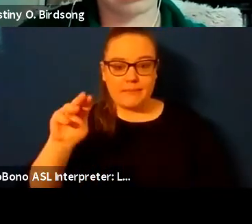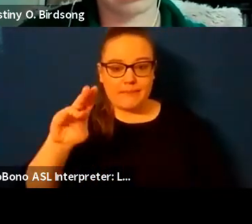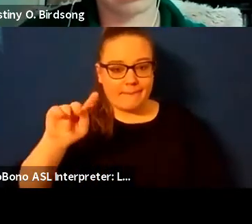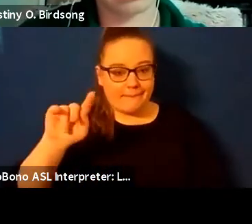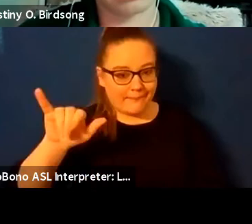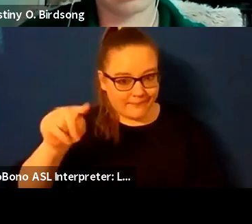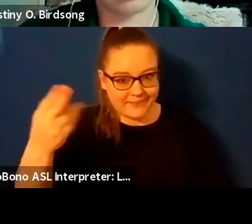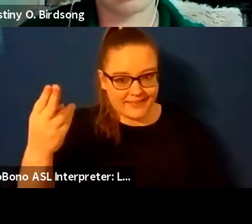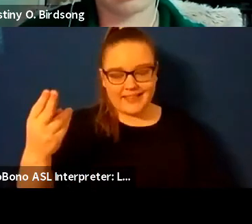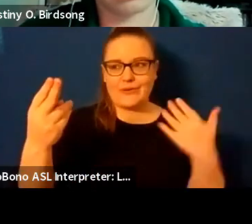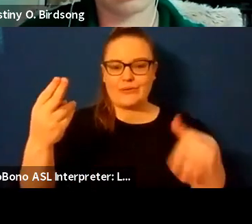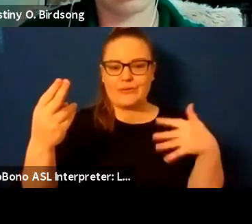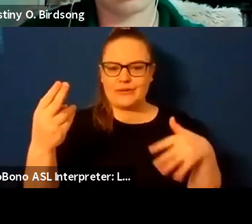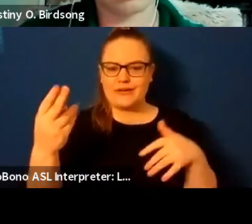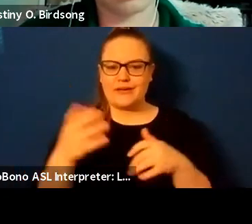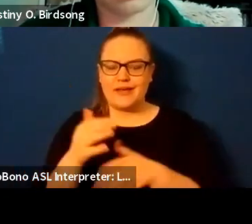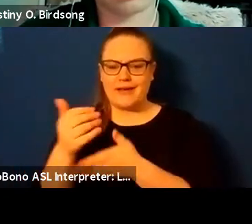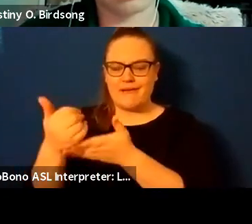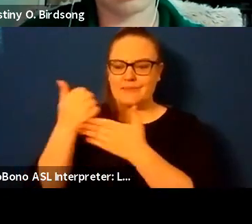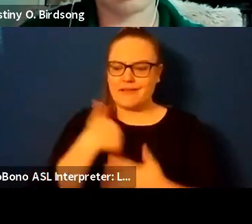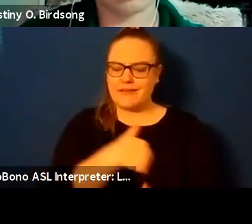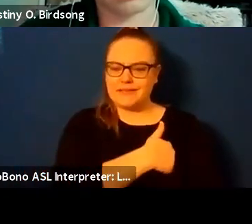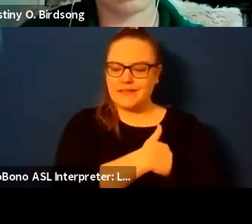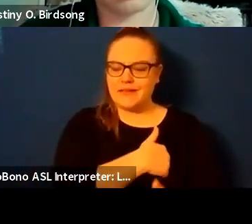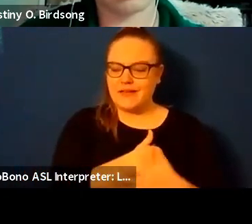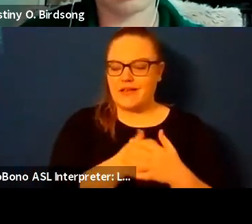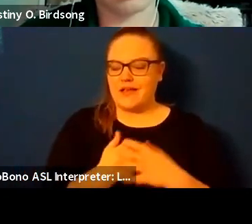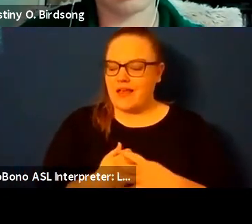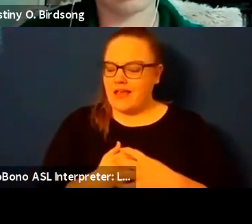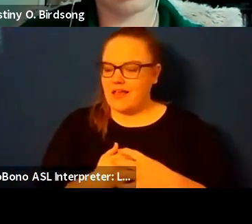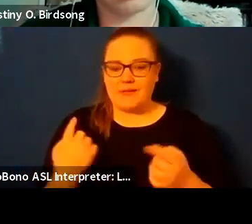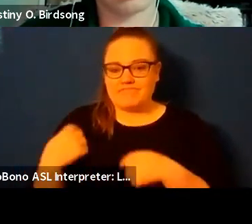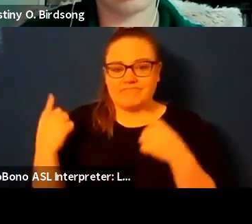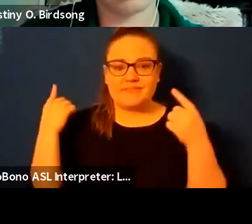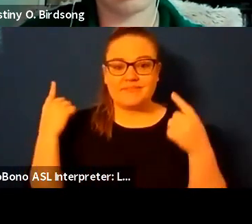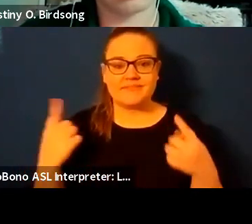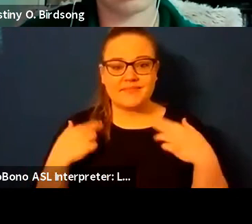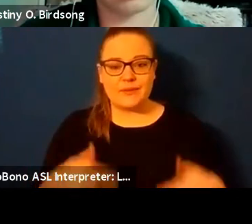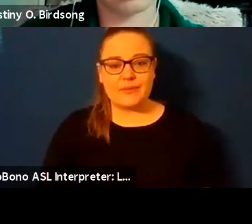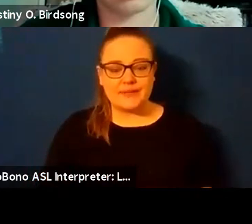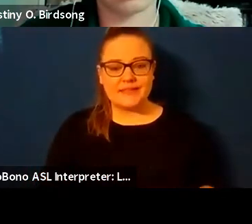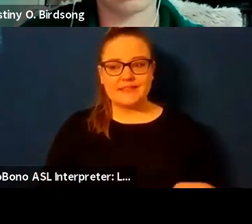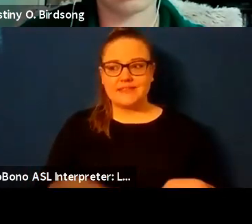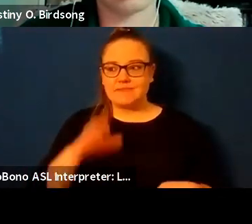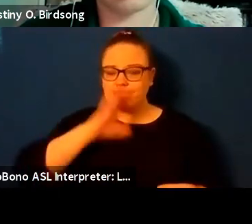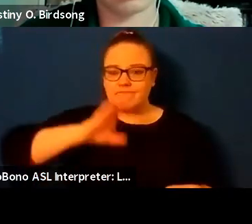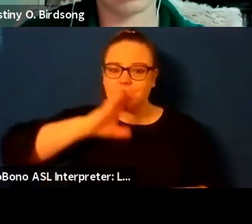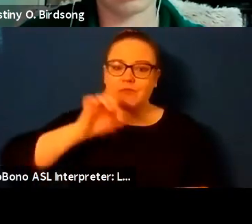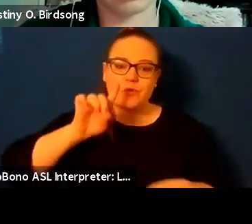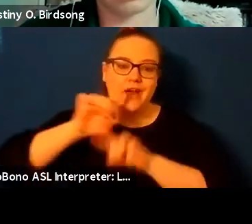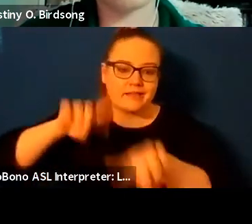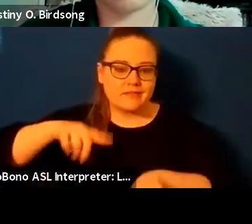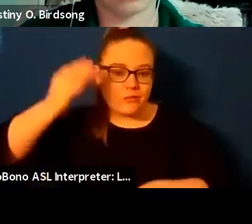this it's this uh way in which human beings have for all time been looking for answers